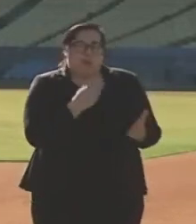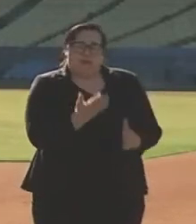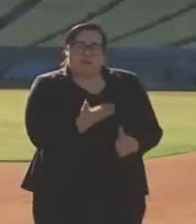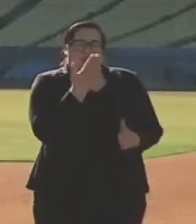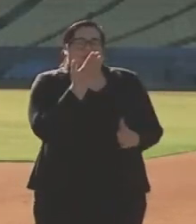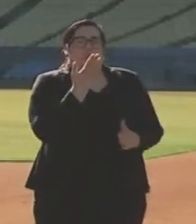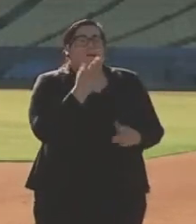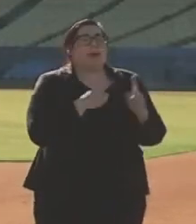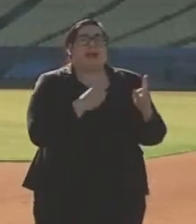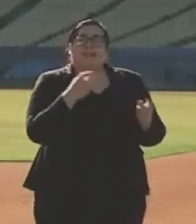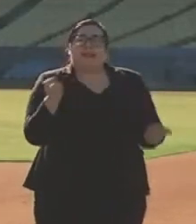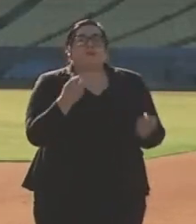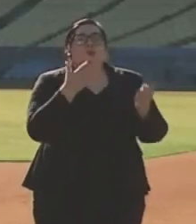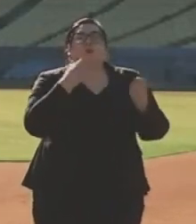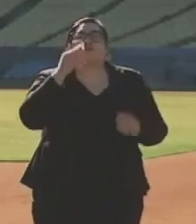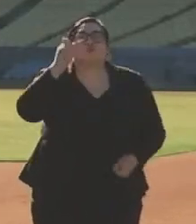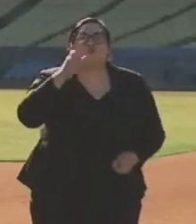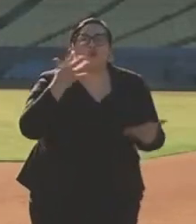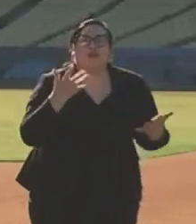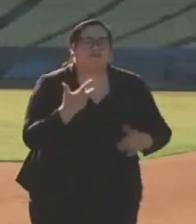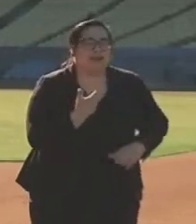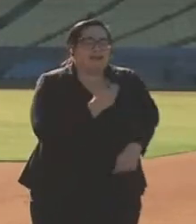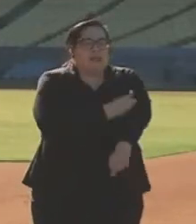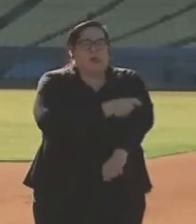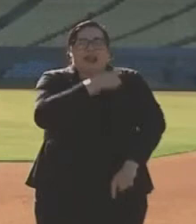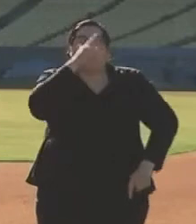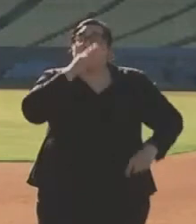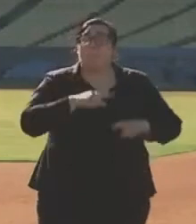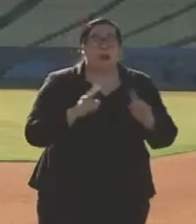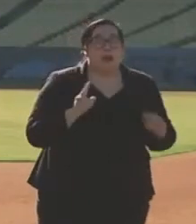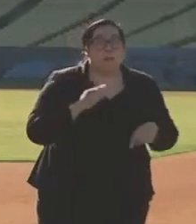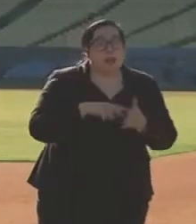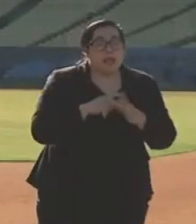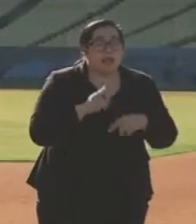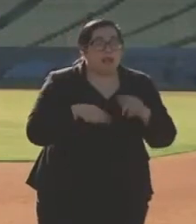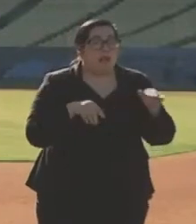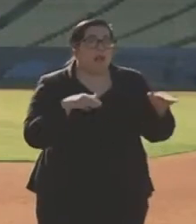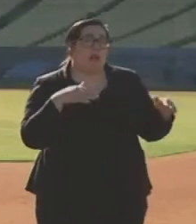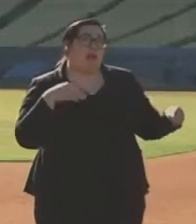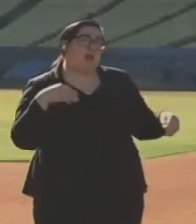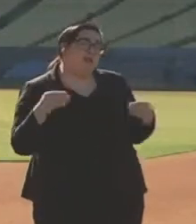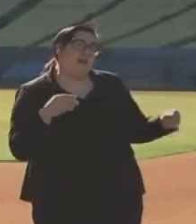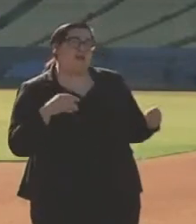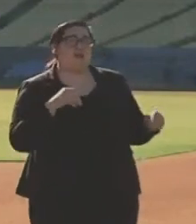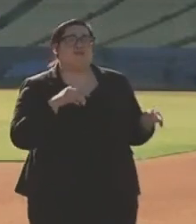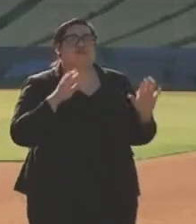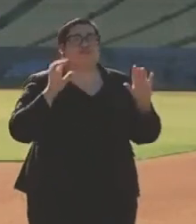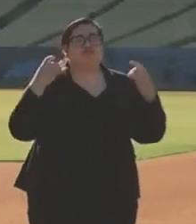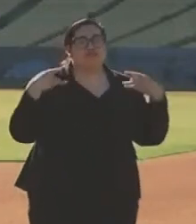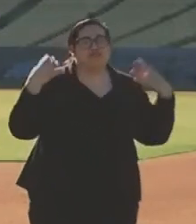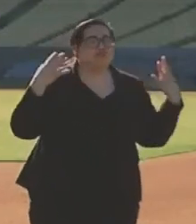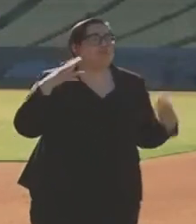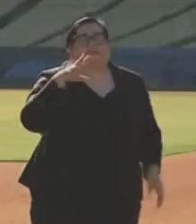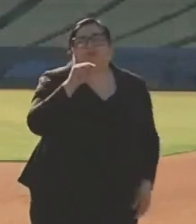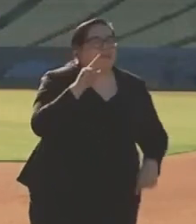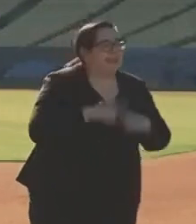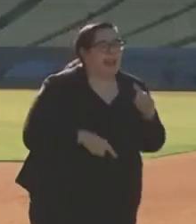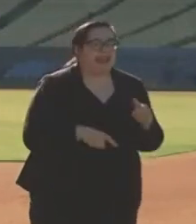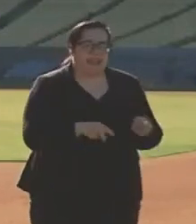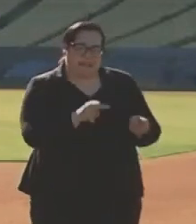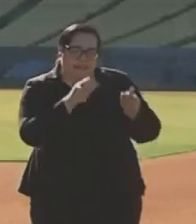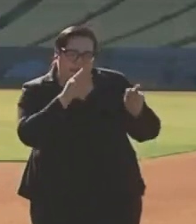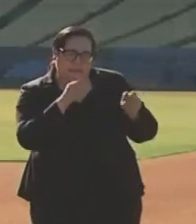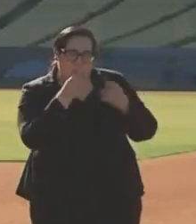with a vaccine. We can't drop our guard while this is happening. Continue to keep your distance, wear your mask, stay home, avoid